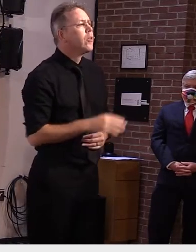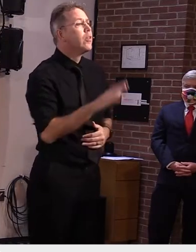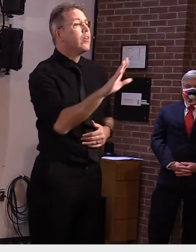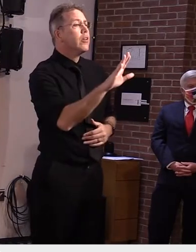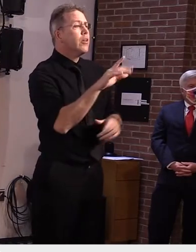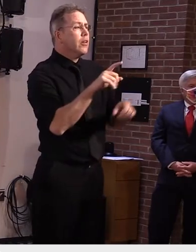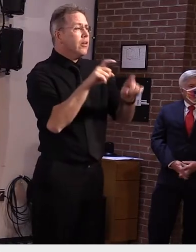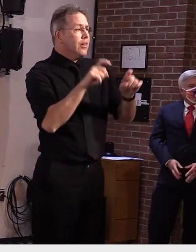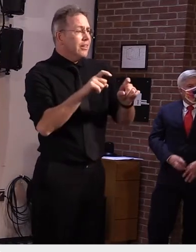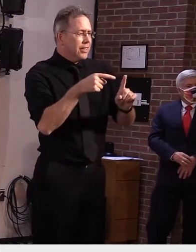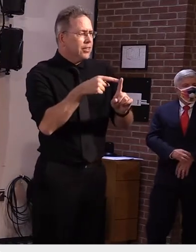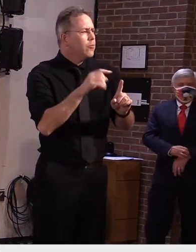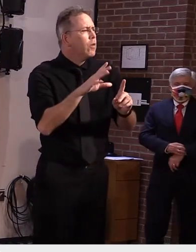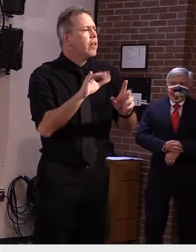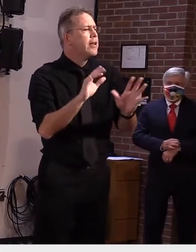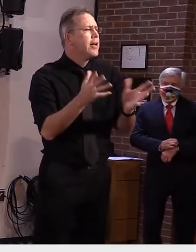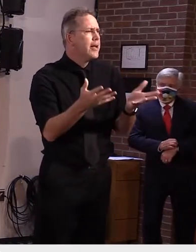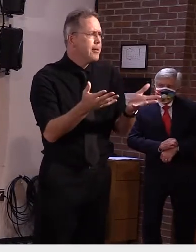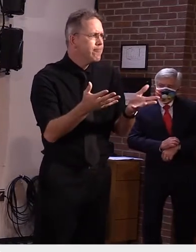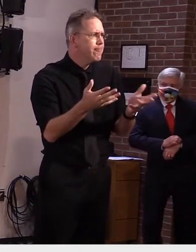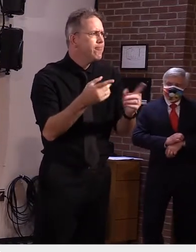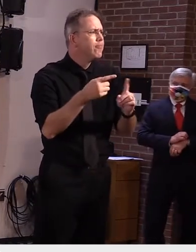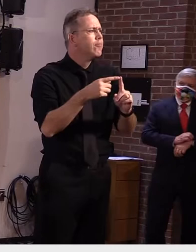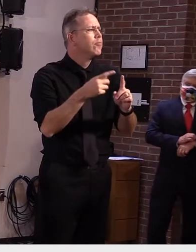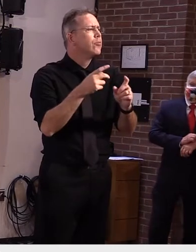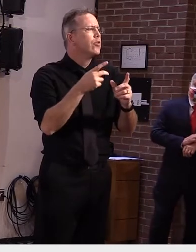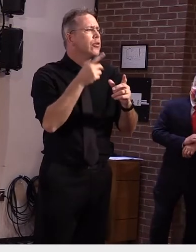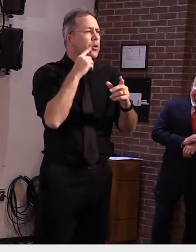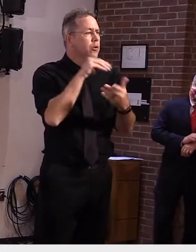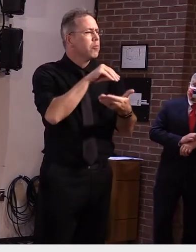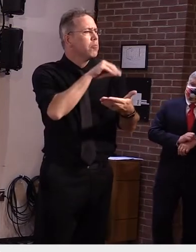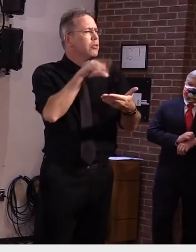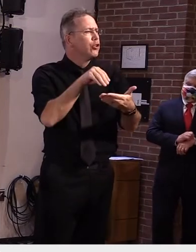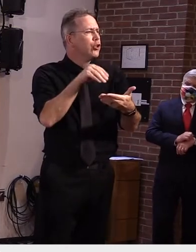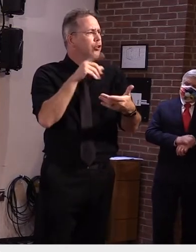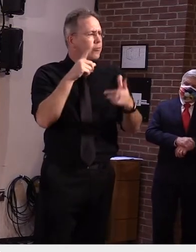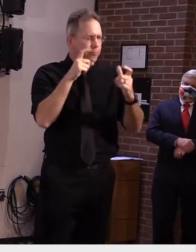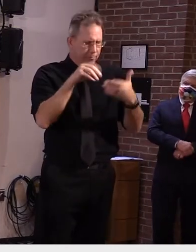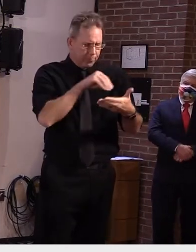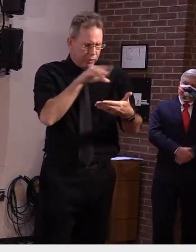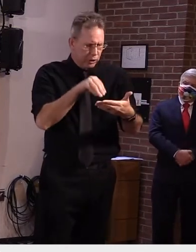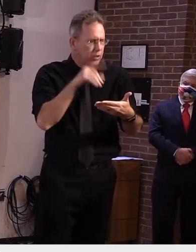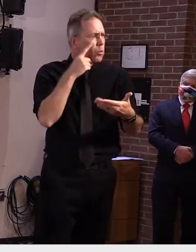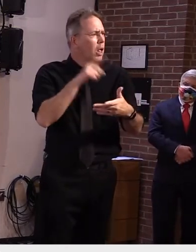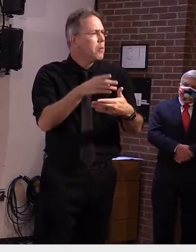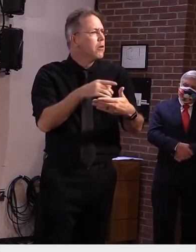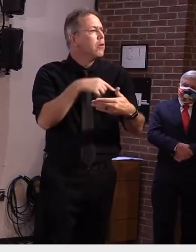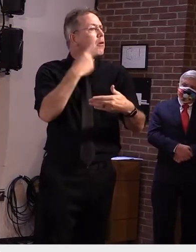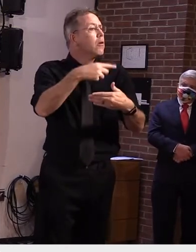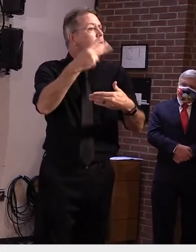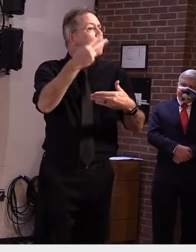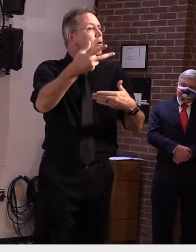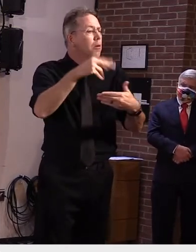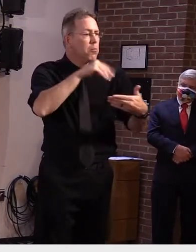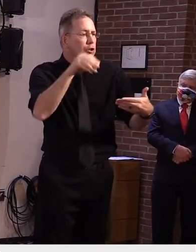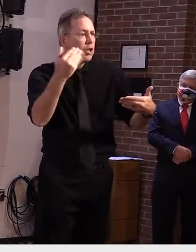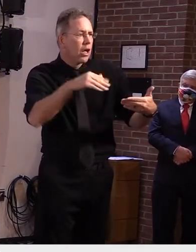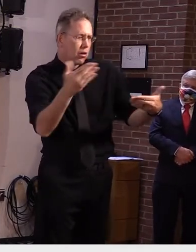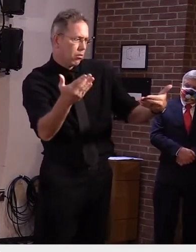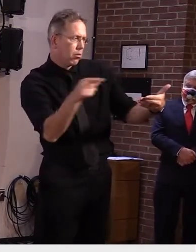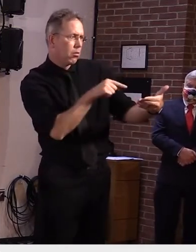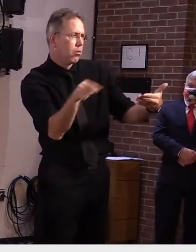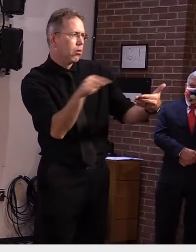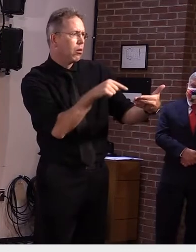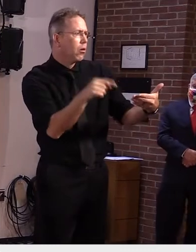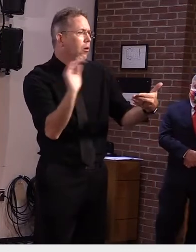snapshot in time it's not a prevention measure but it is good information we've we've talked a lot about more